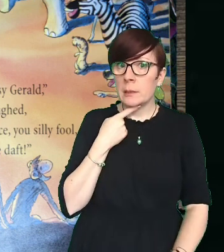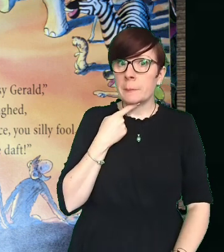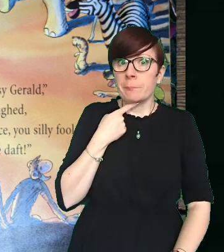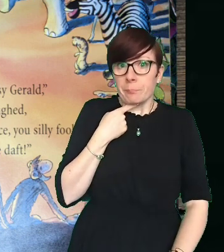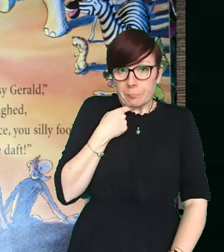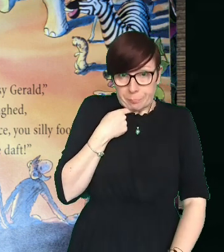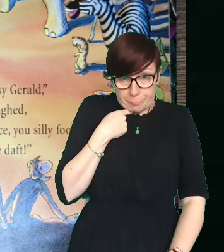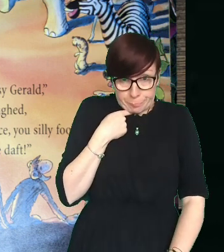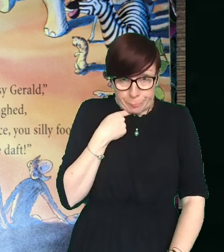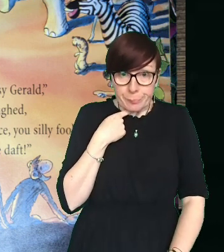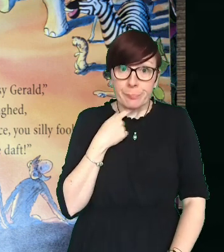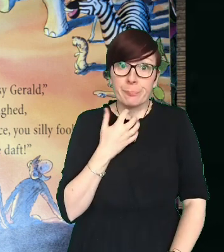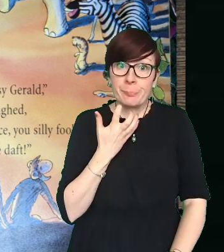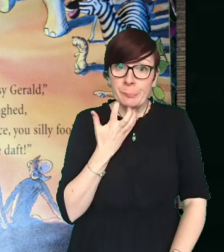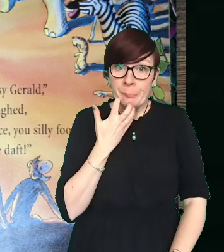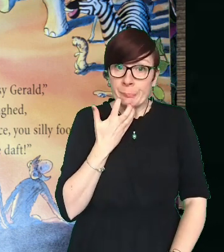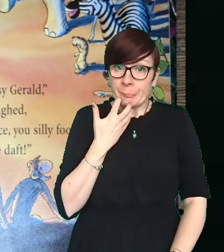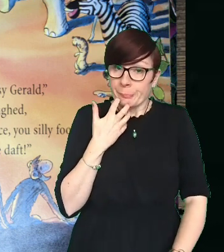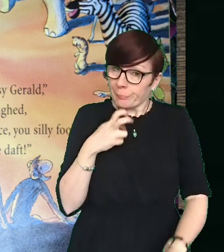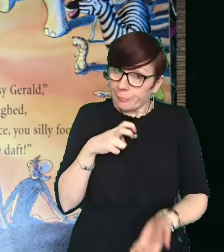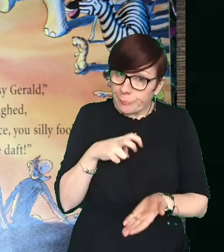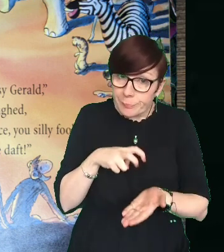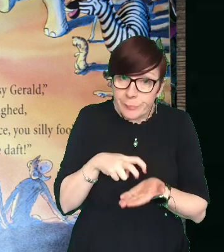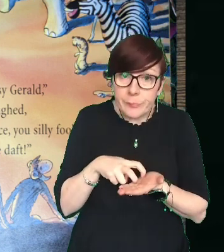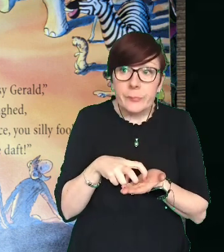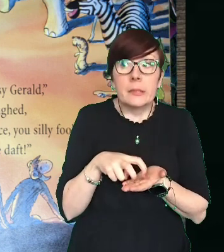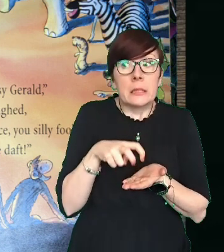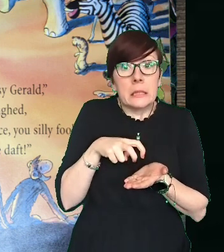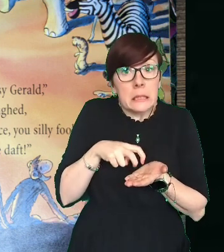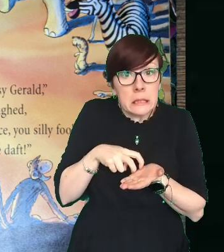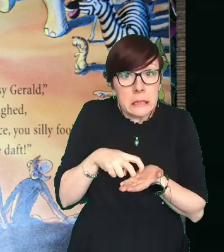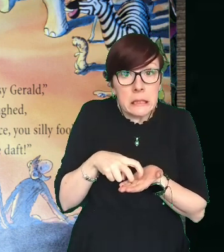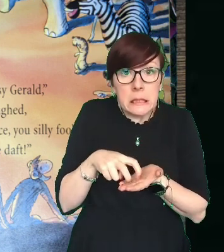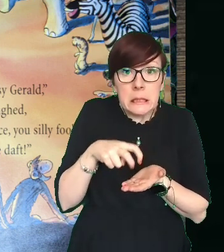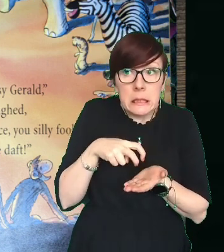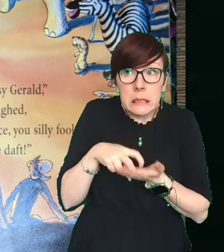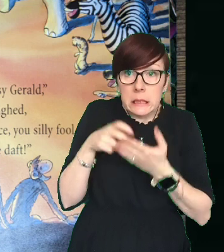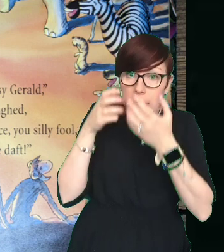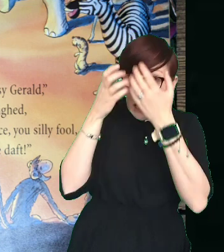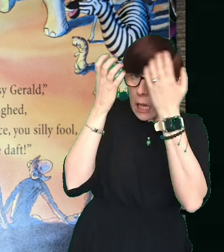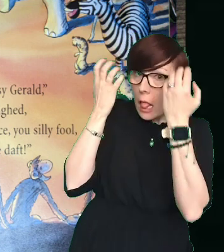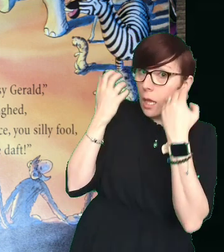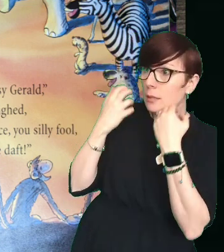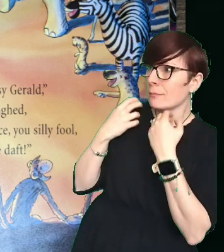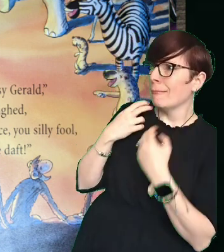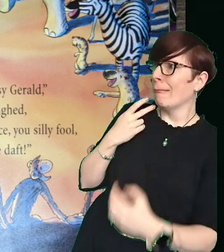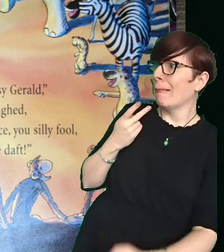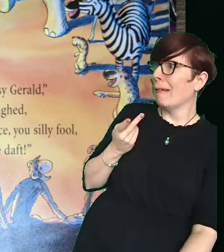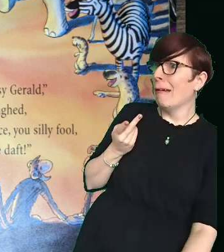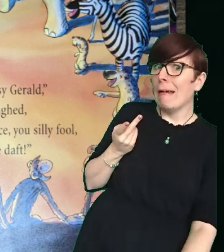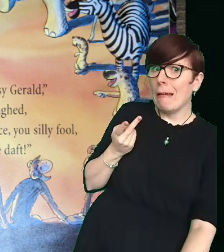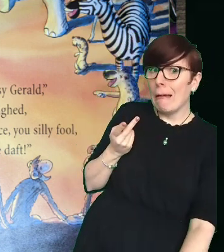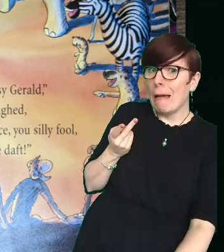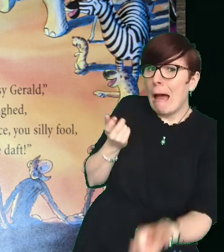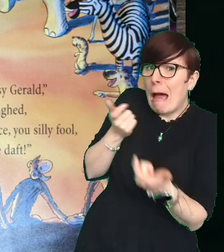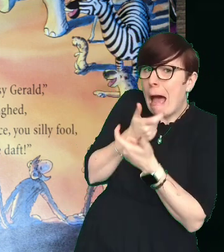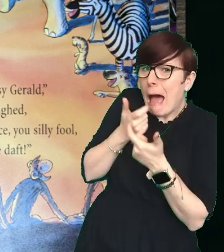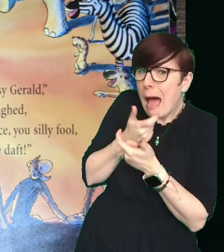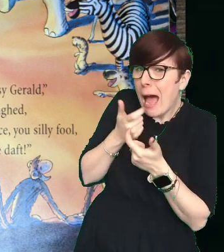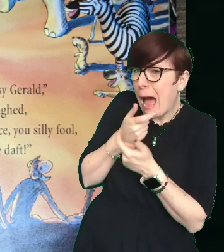Gerald swallowed bravely as he walked towards the floor, but the lions saw him coming and they